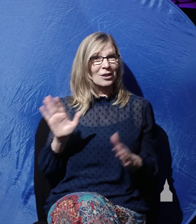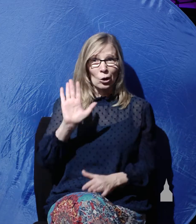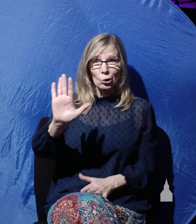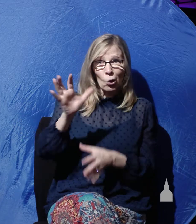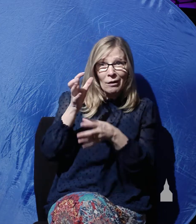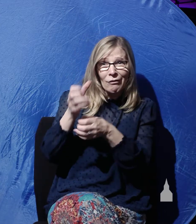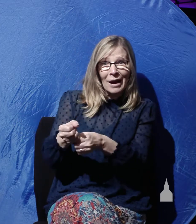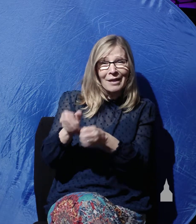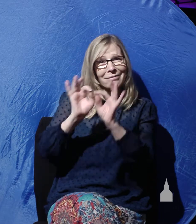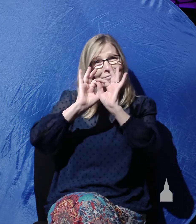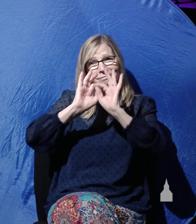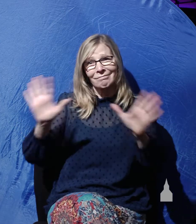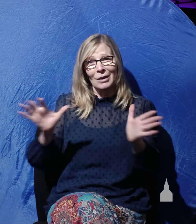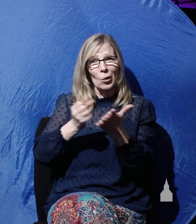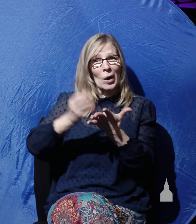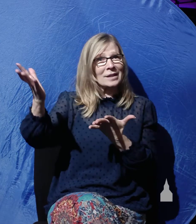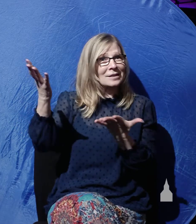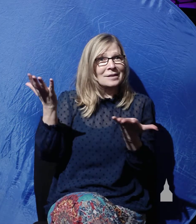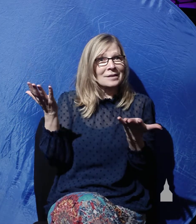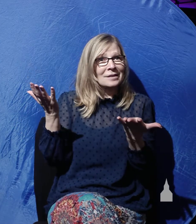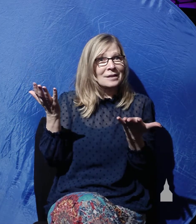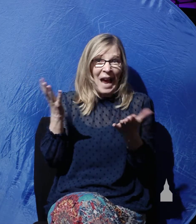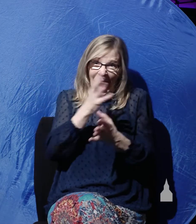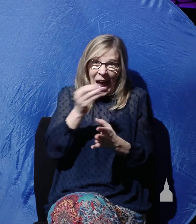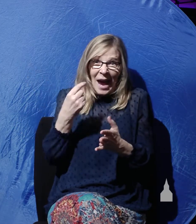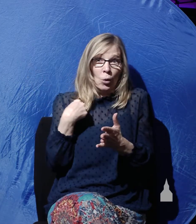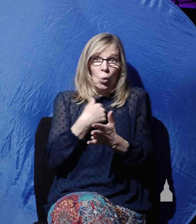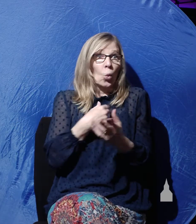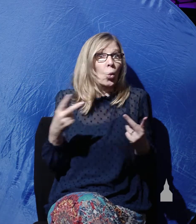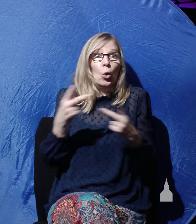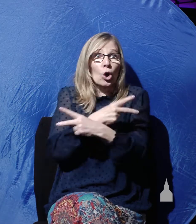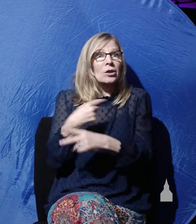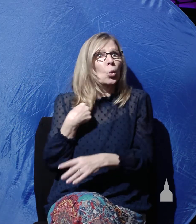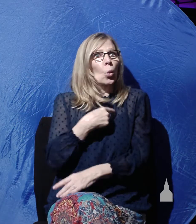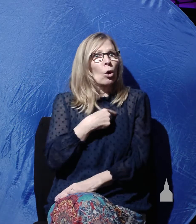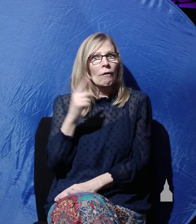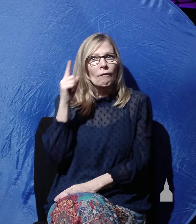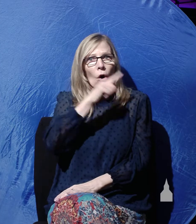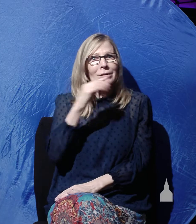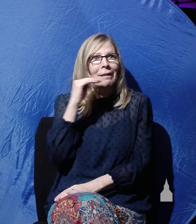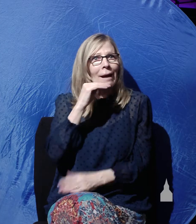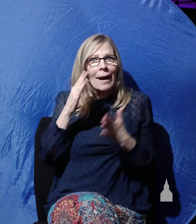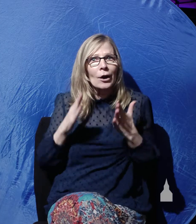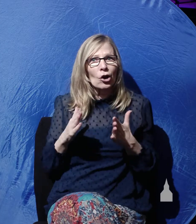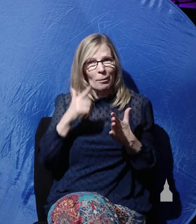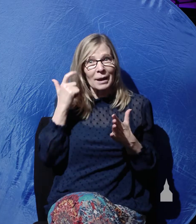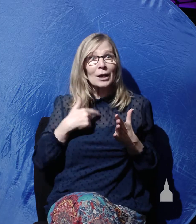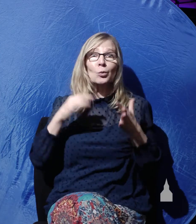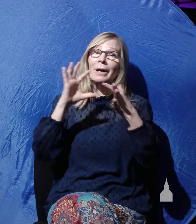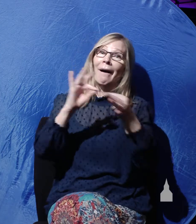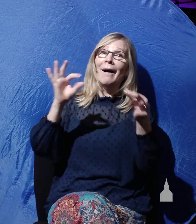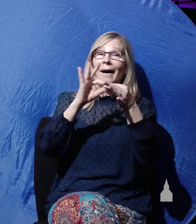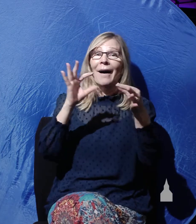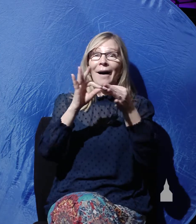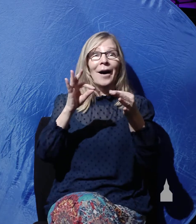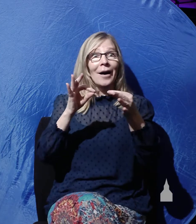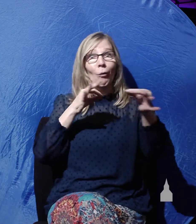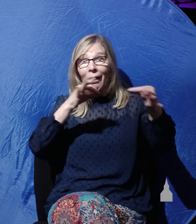we are even found to be false witnesses of God, because we testified against God that he raised Christ, whom he did not